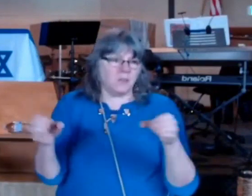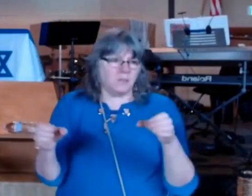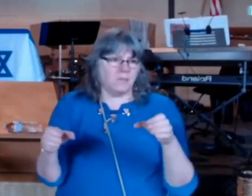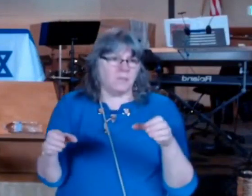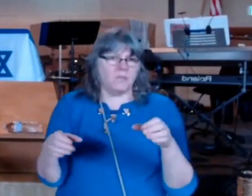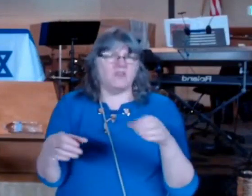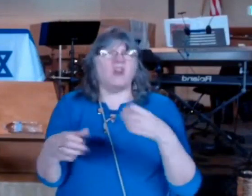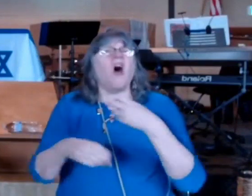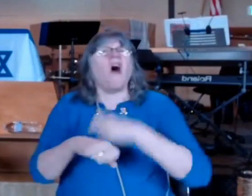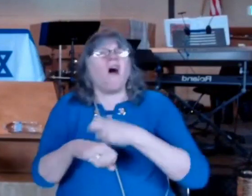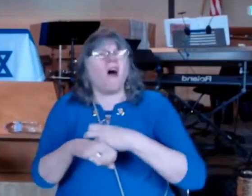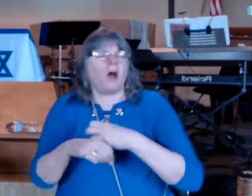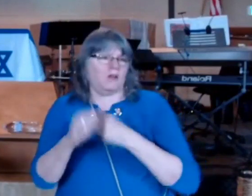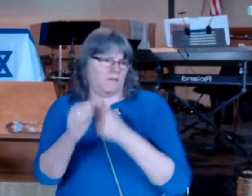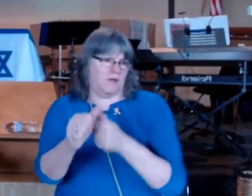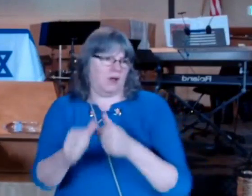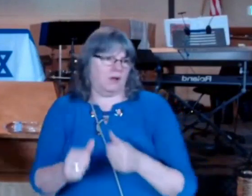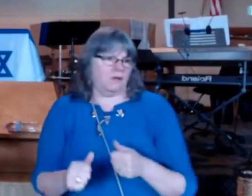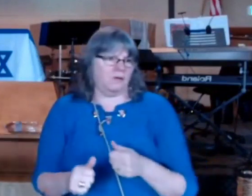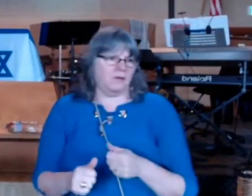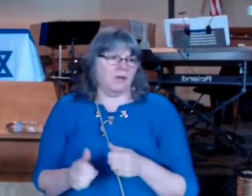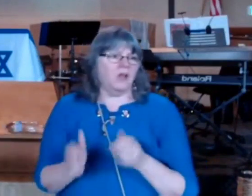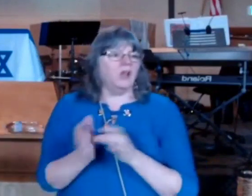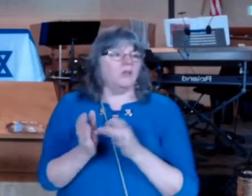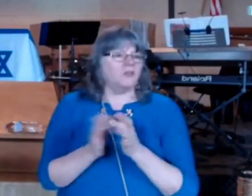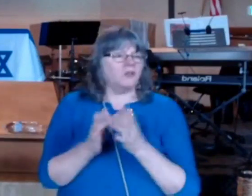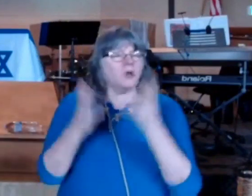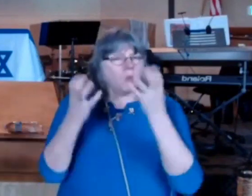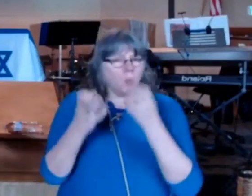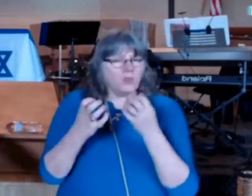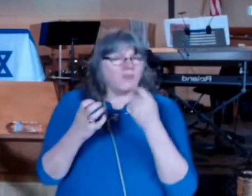from following this is why I always